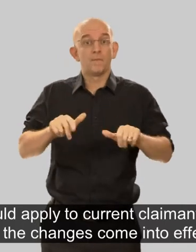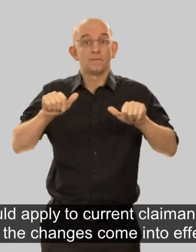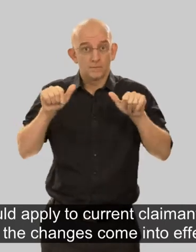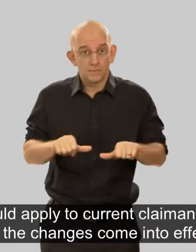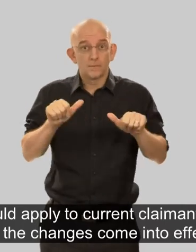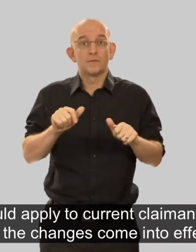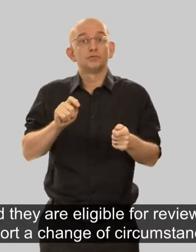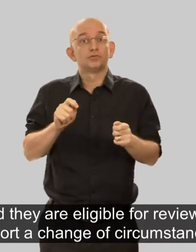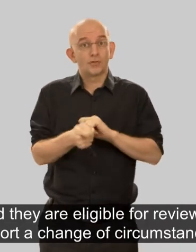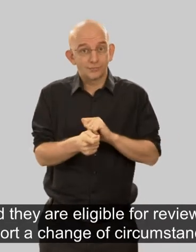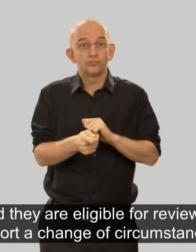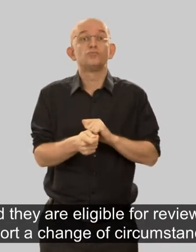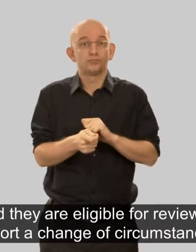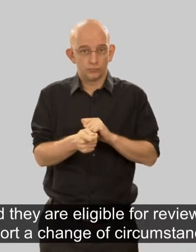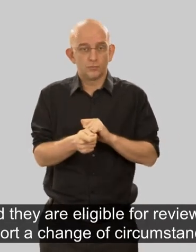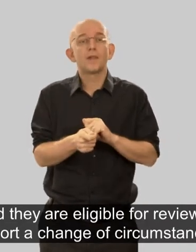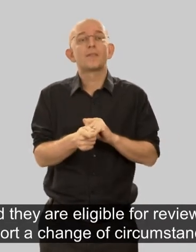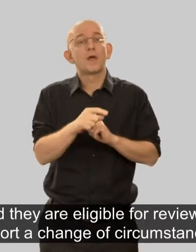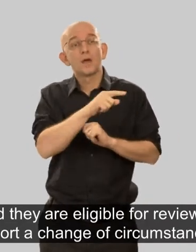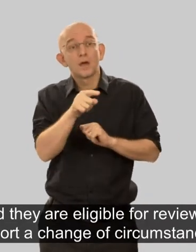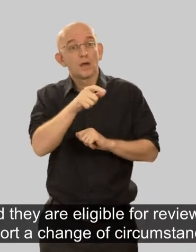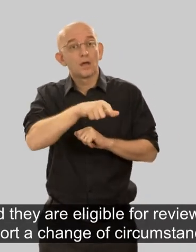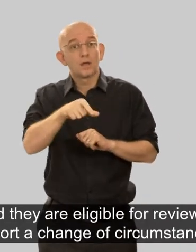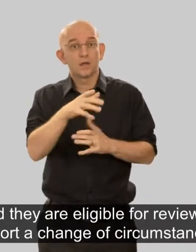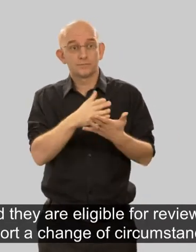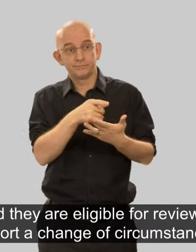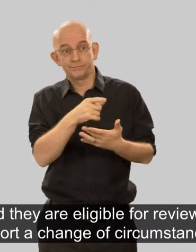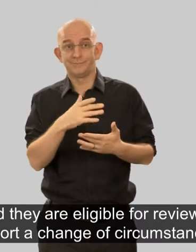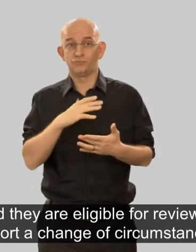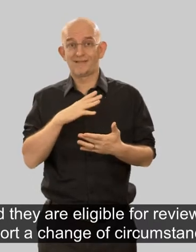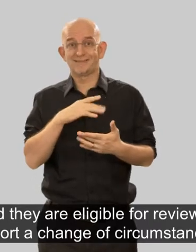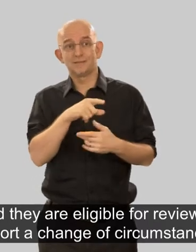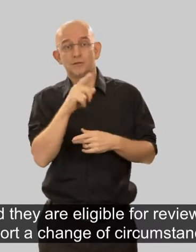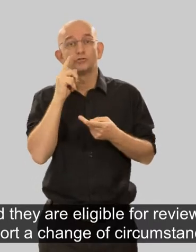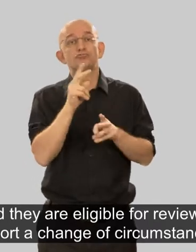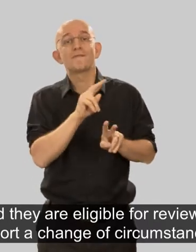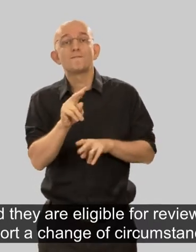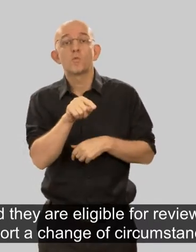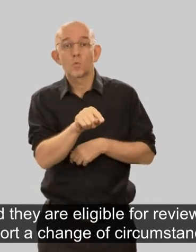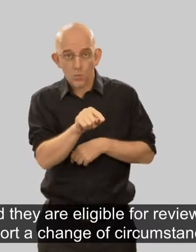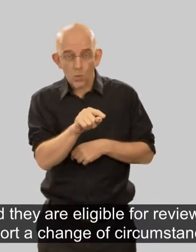effect and they are eligible for review or report a change of circumstances.